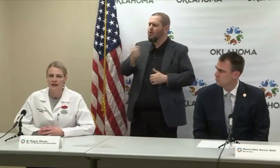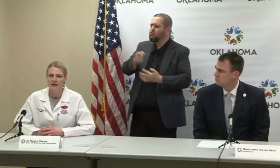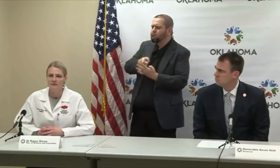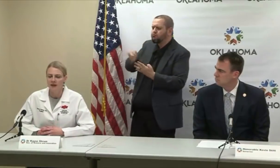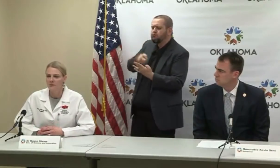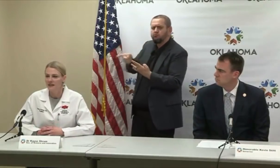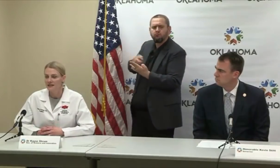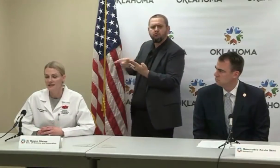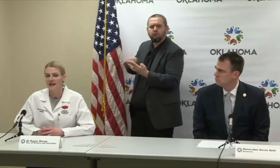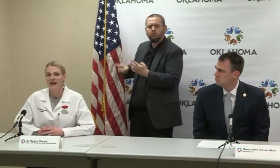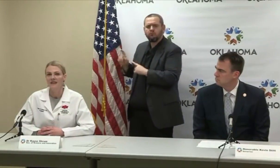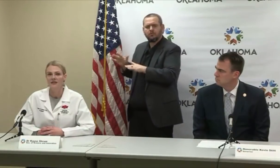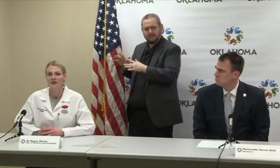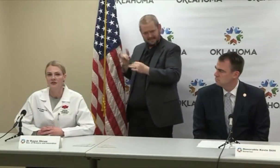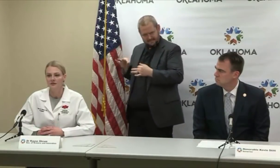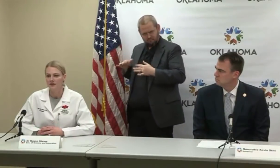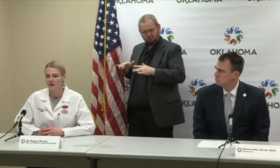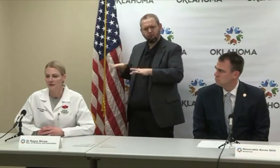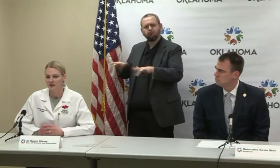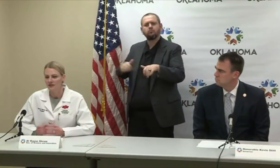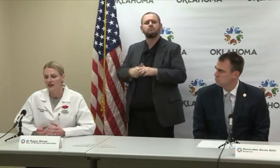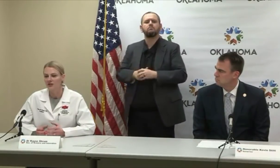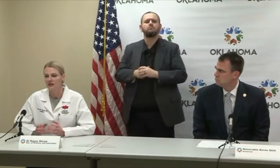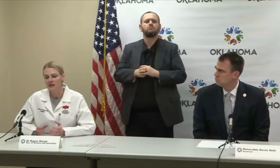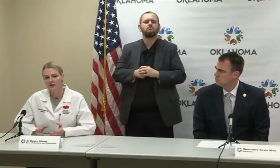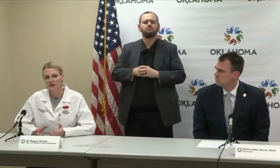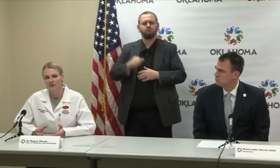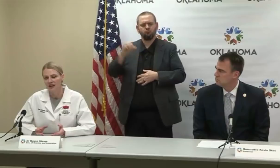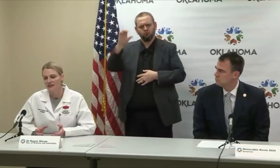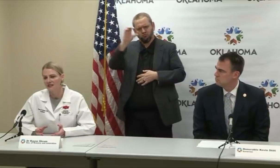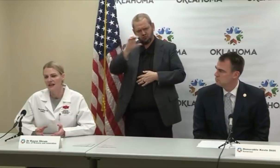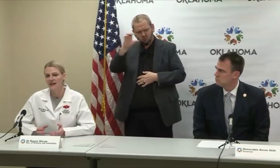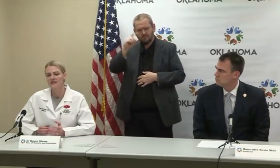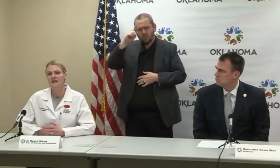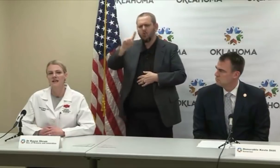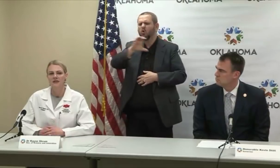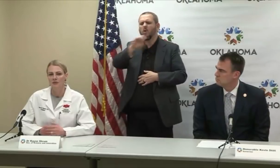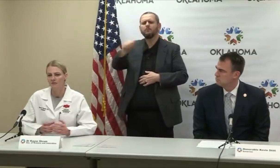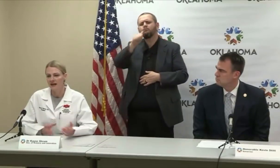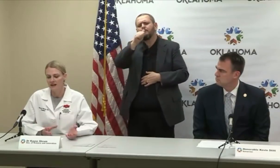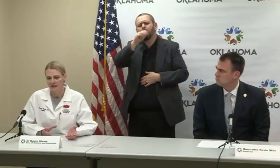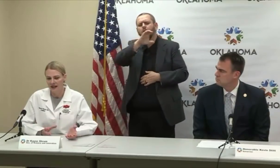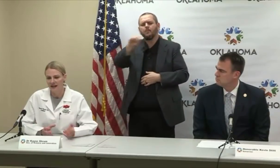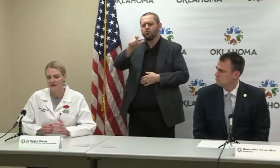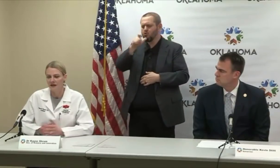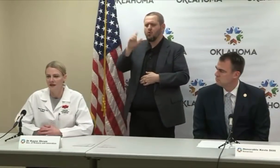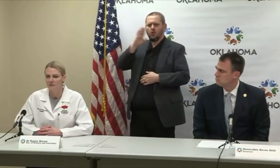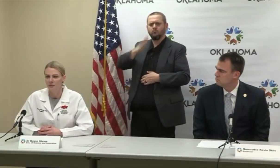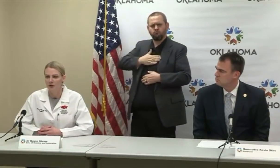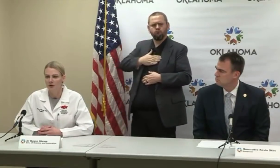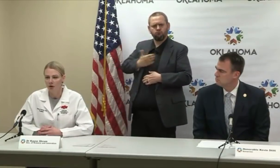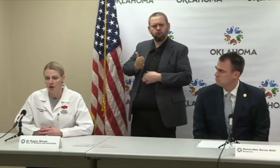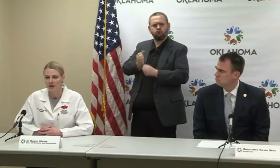companies that had their manufacturing here in the United States that we may have had current